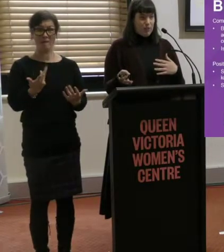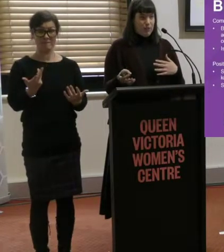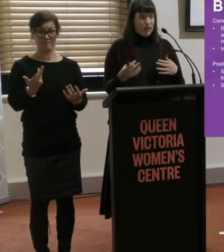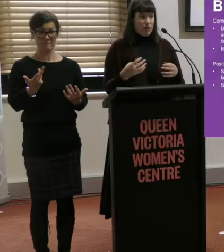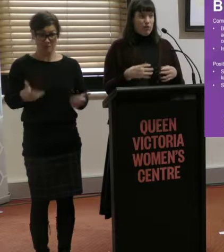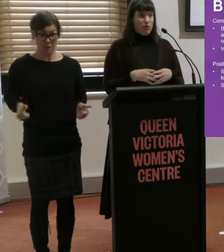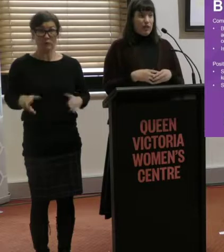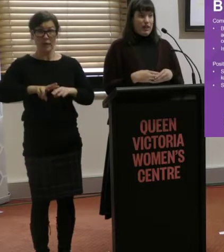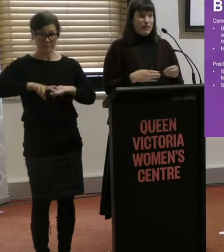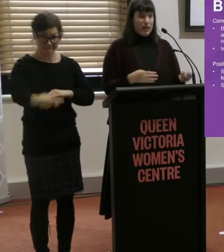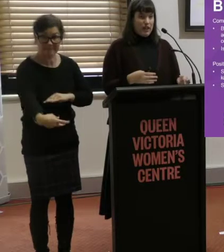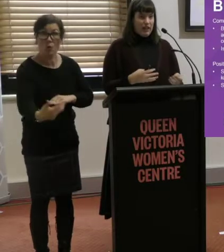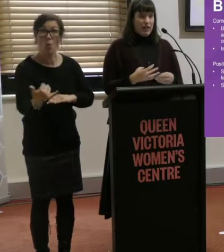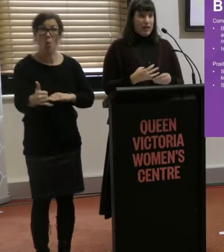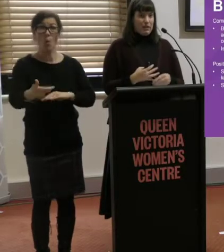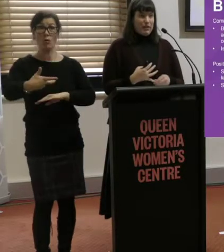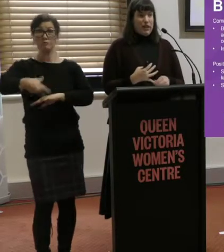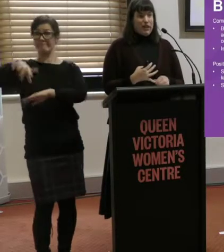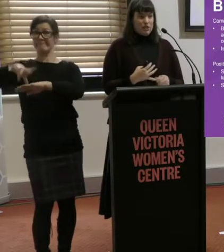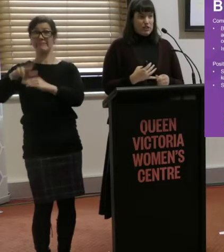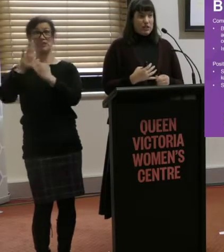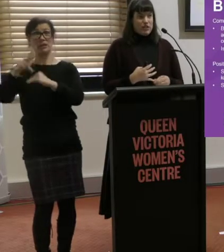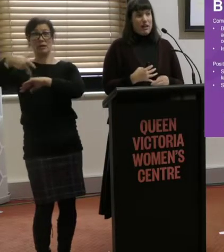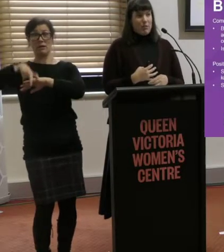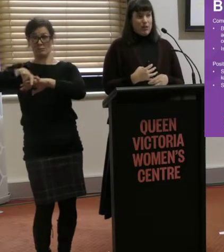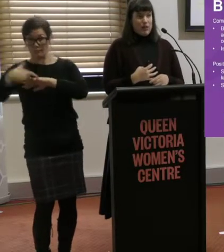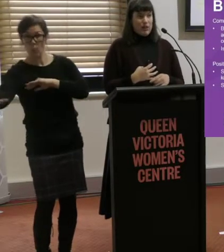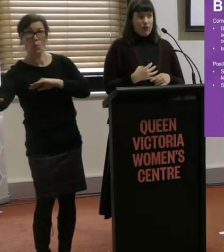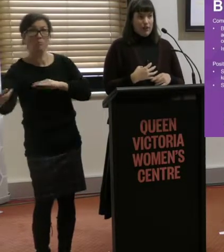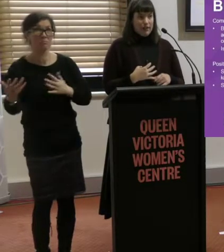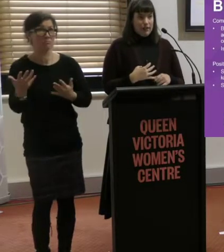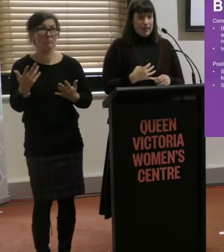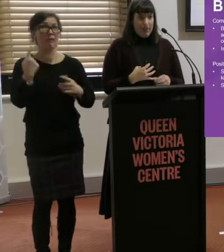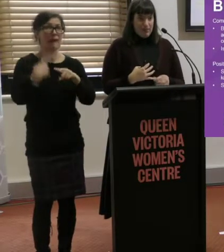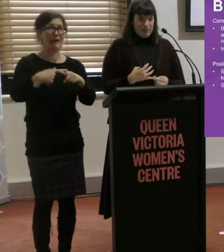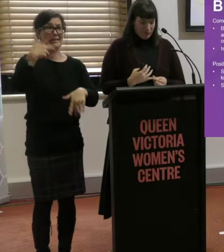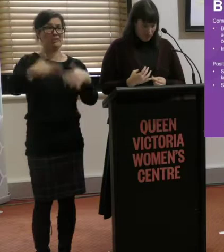their wheelchair or falling out of their chair and injuries were occurring.